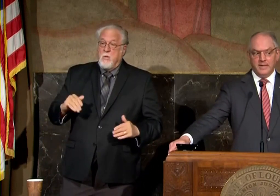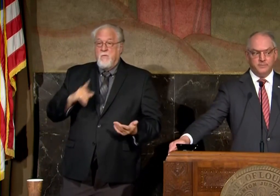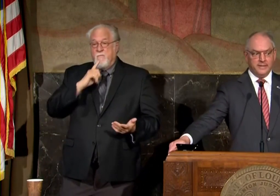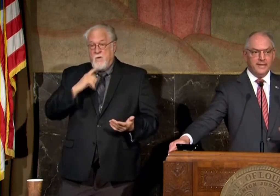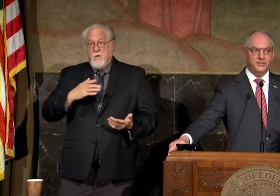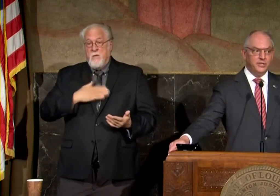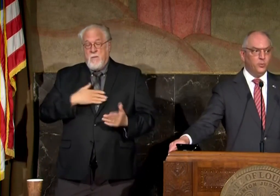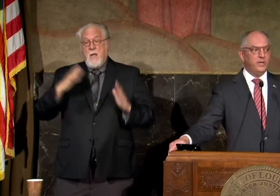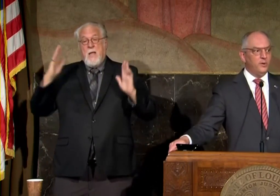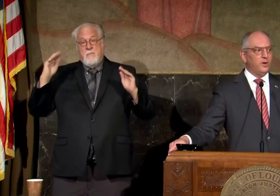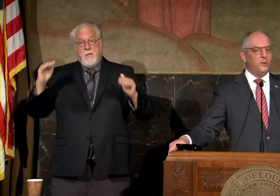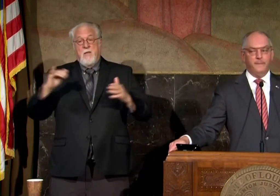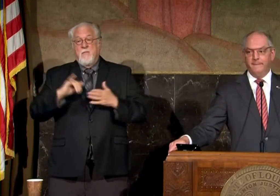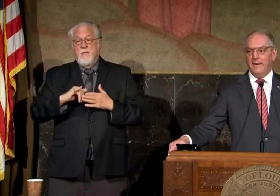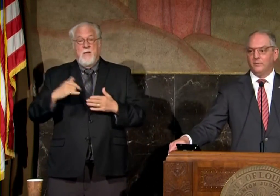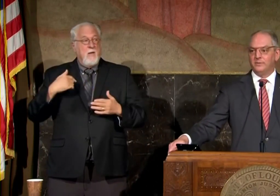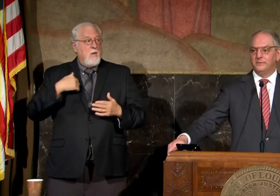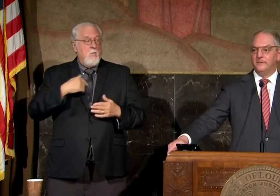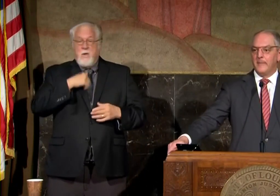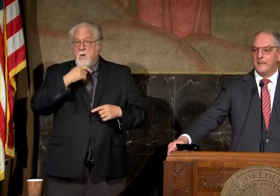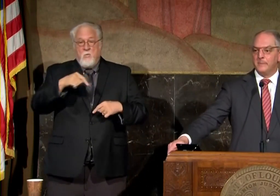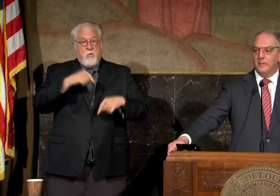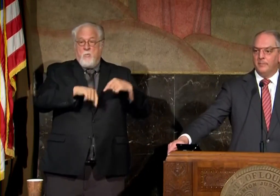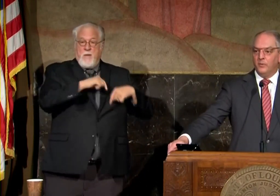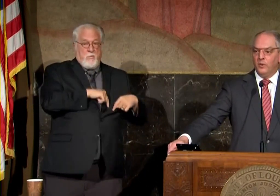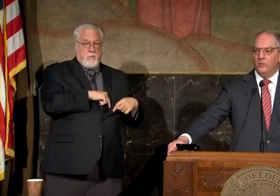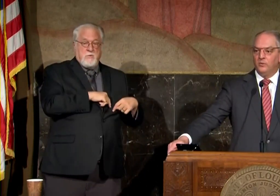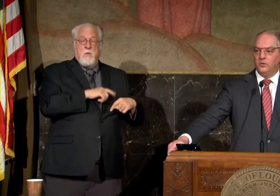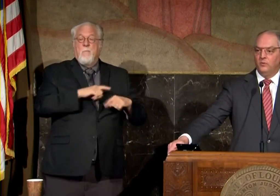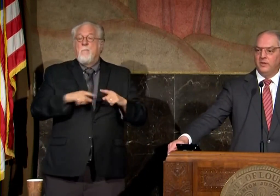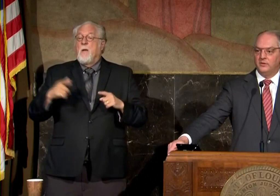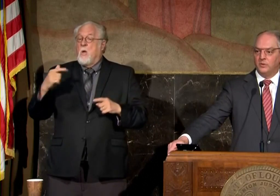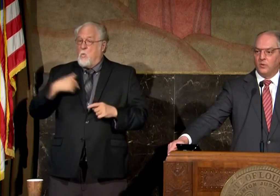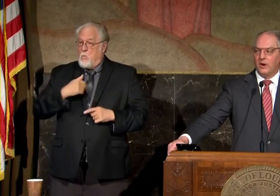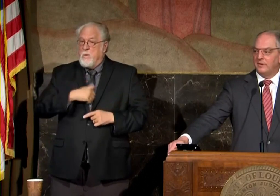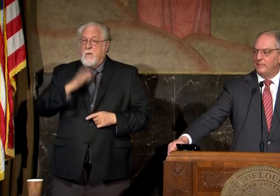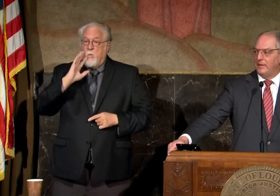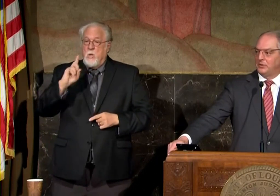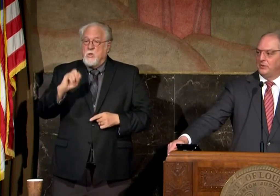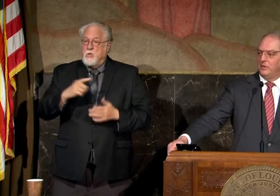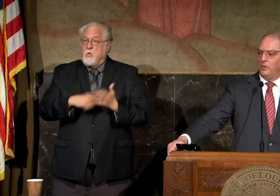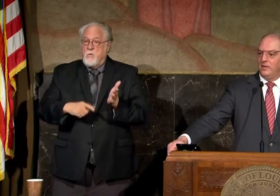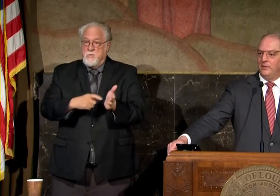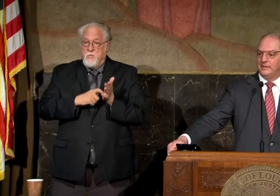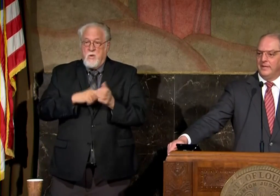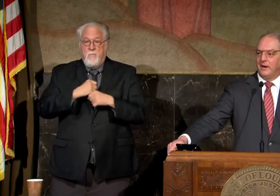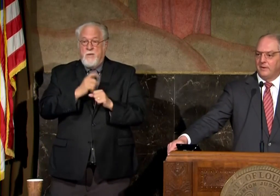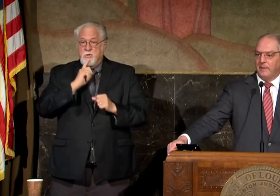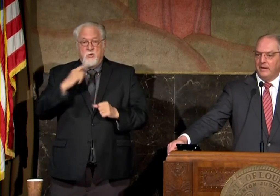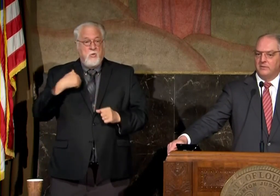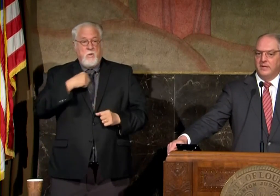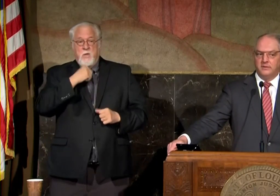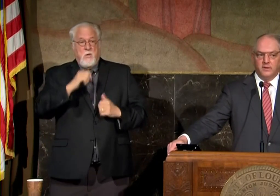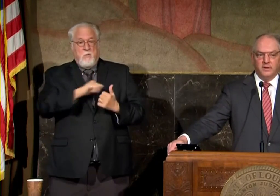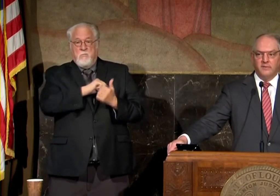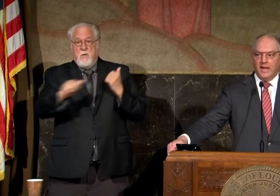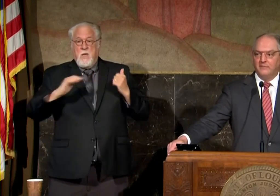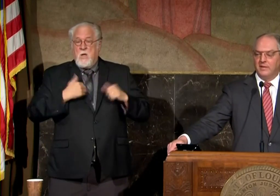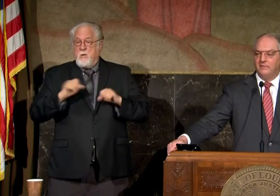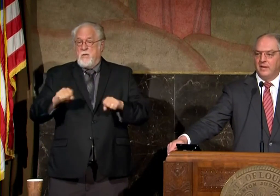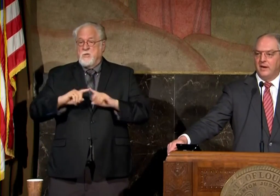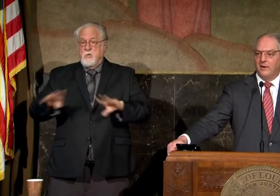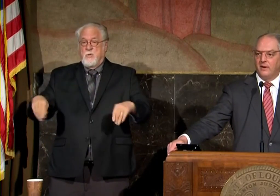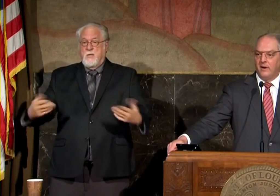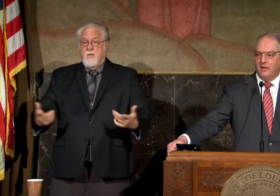frankly it's my expectation that we don't go backwards but we will do what is required to make sure that we don't exceed our capacity to deliver